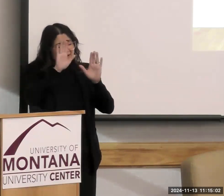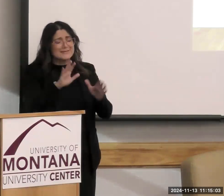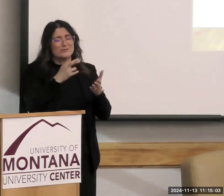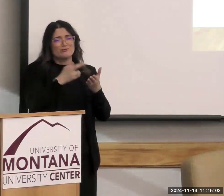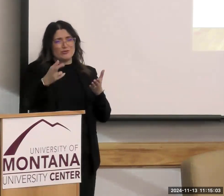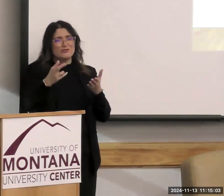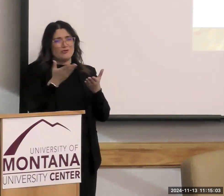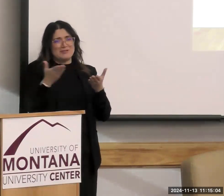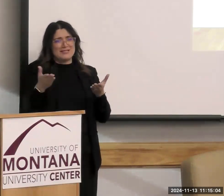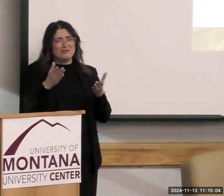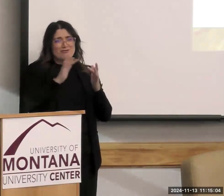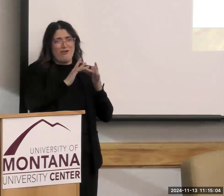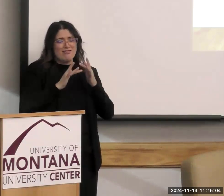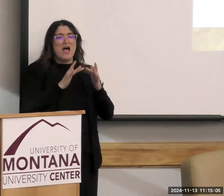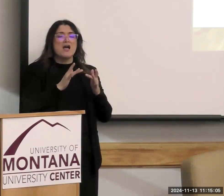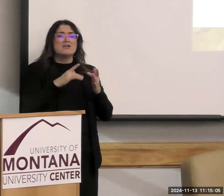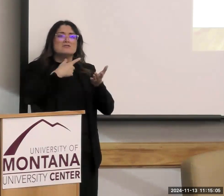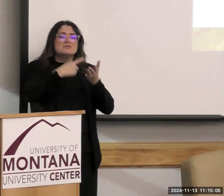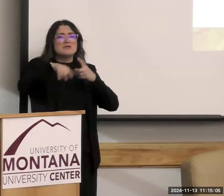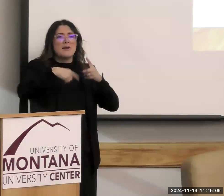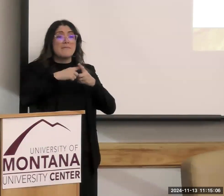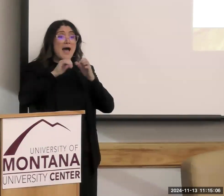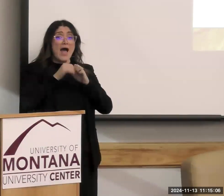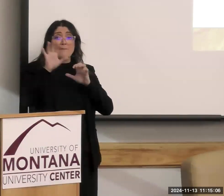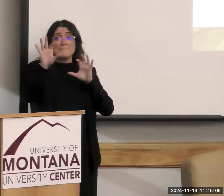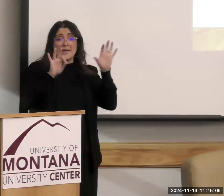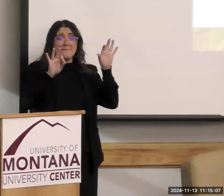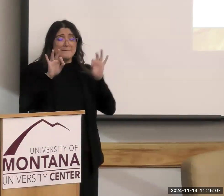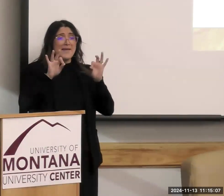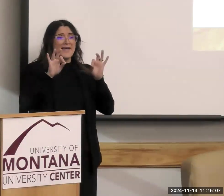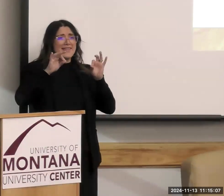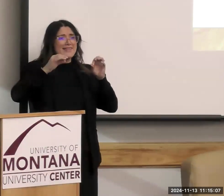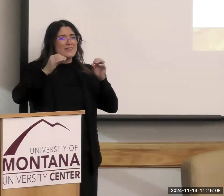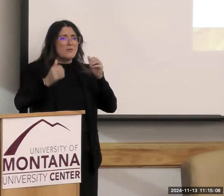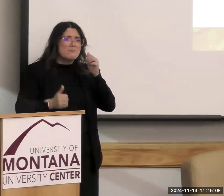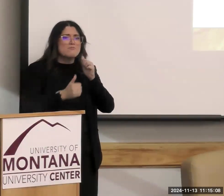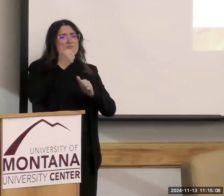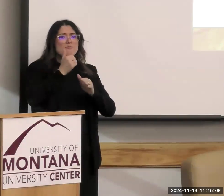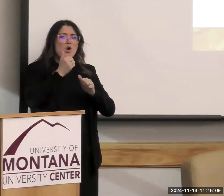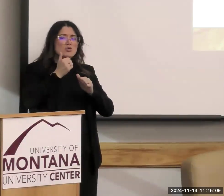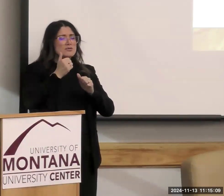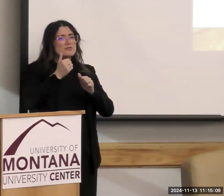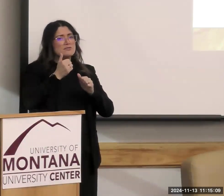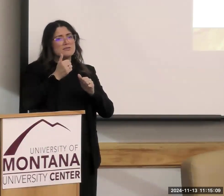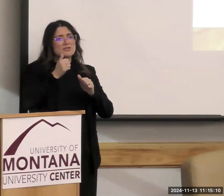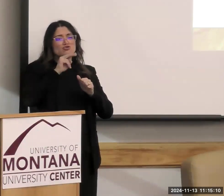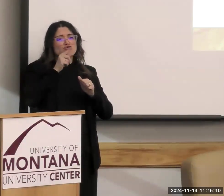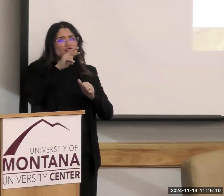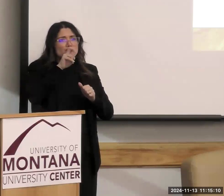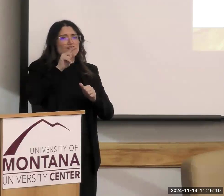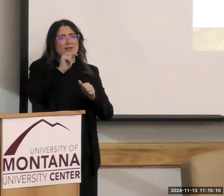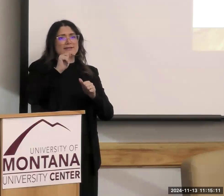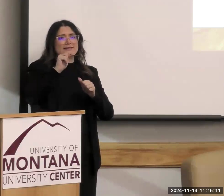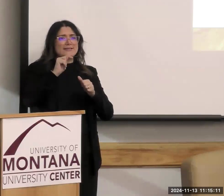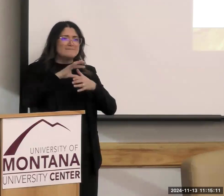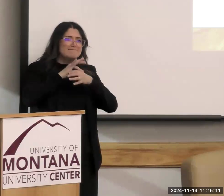if you go online, they talk about how to pick the highest nutrient-dense foods within each of the food groups. So if you're a